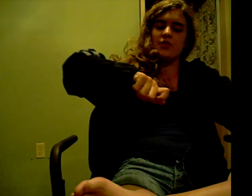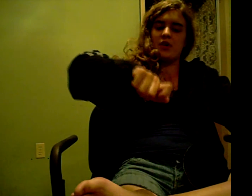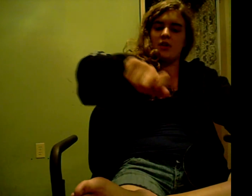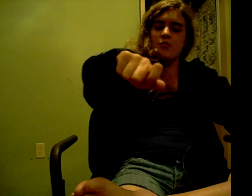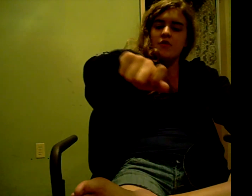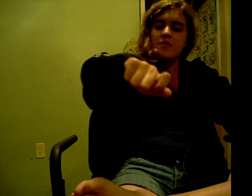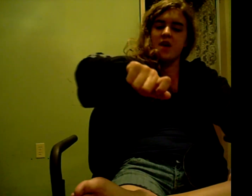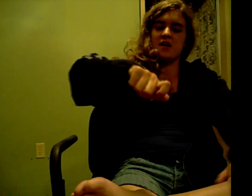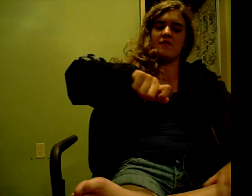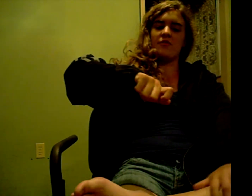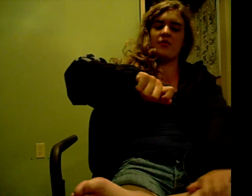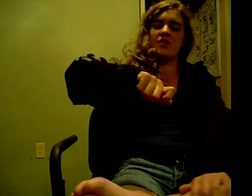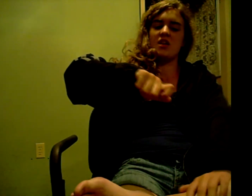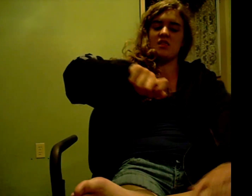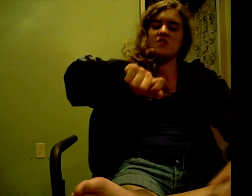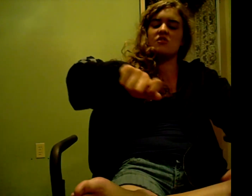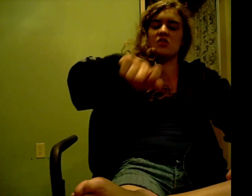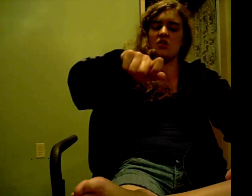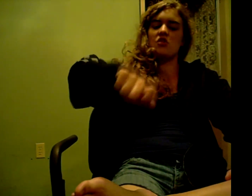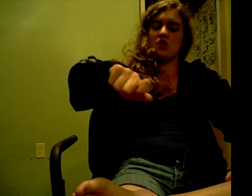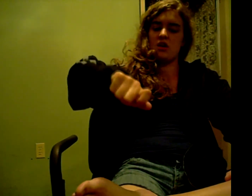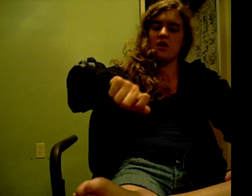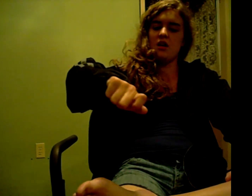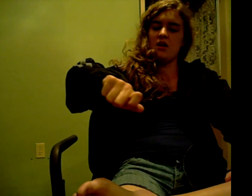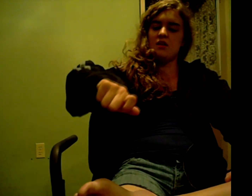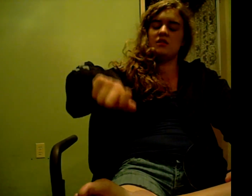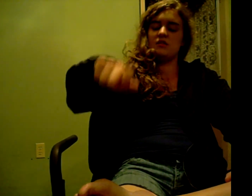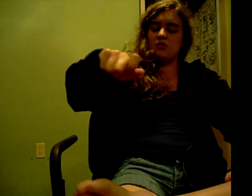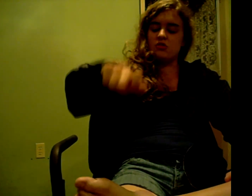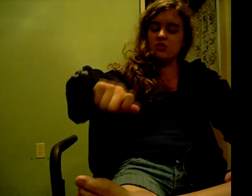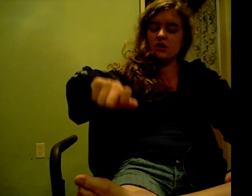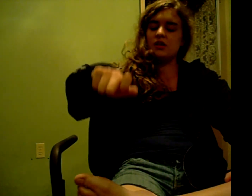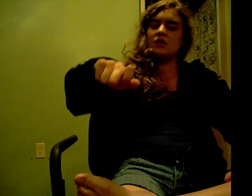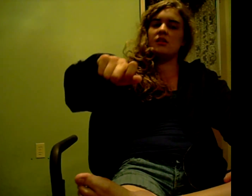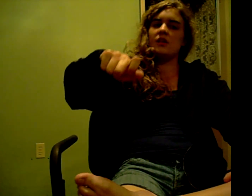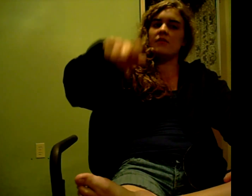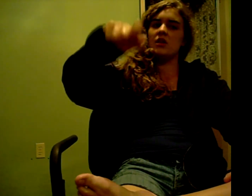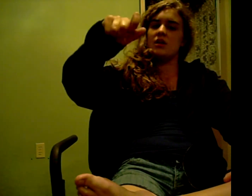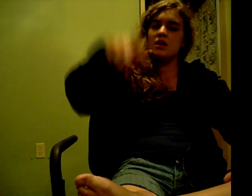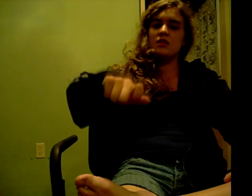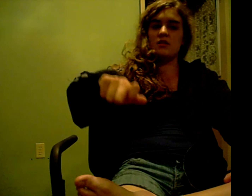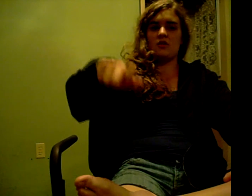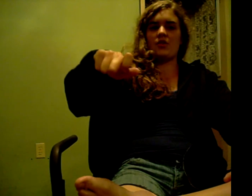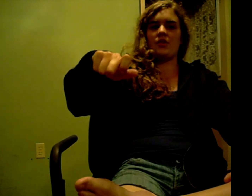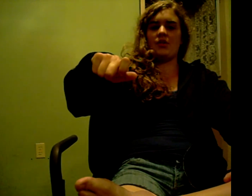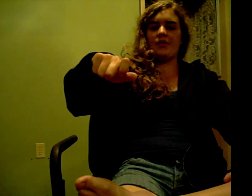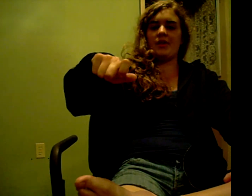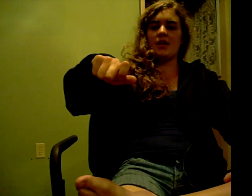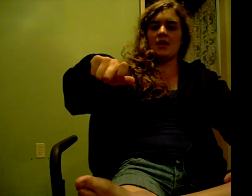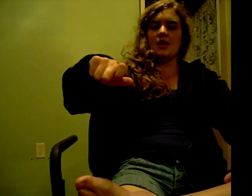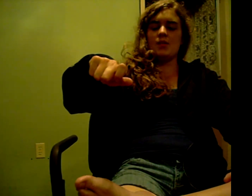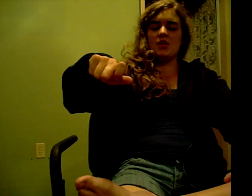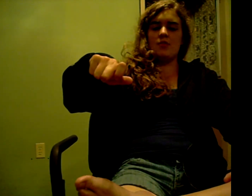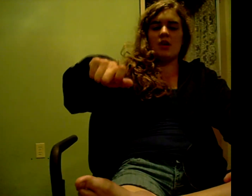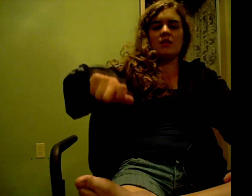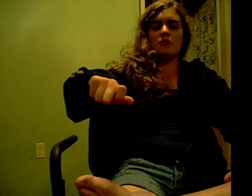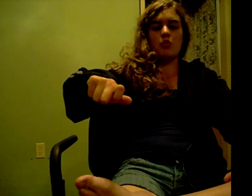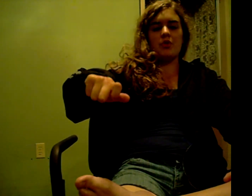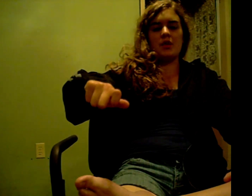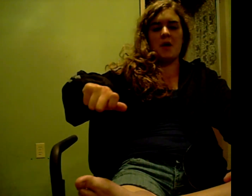there. Moved it back and forth, thinking, this is gonna cook it. This is a good idea. I'm gonna eat this hot dog. I mean, by this point in